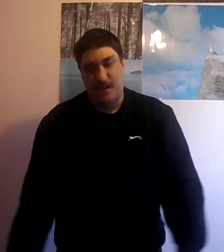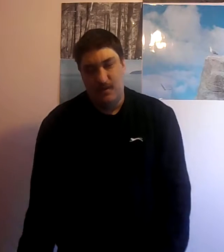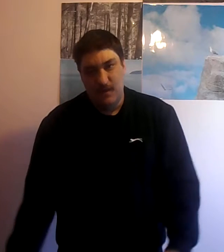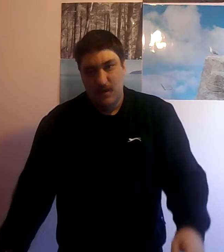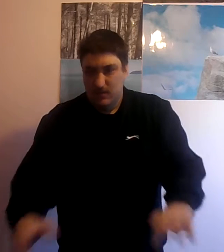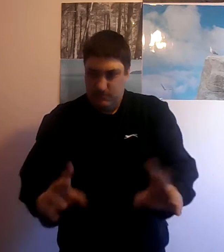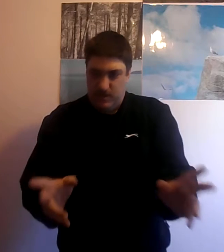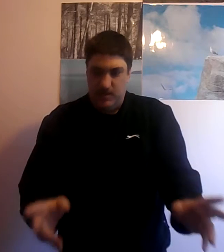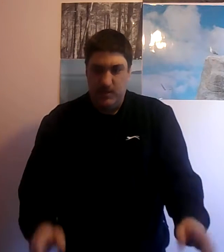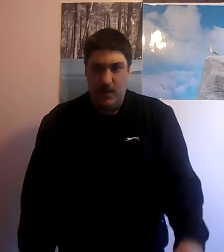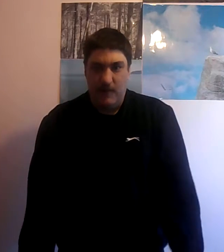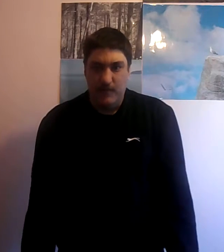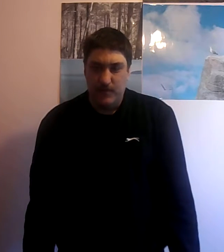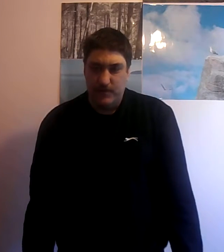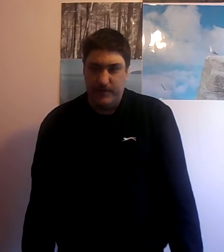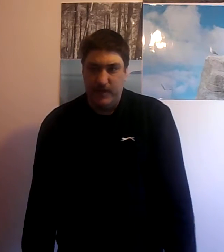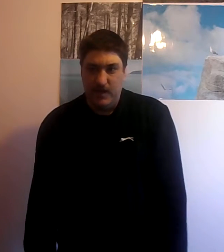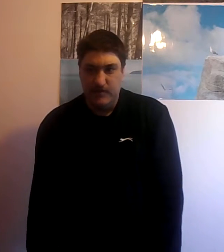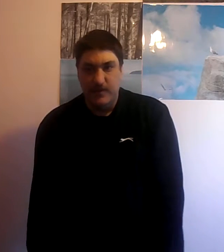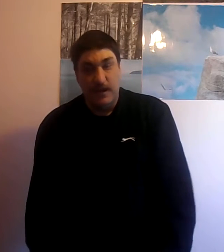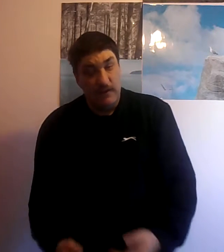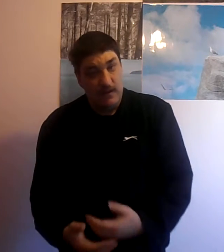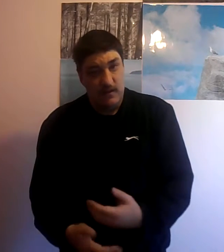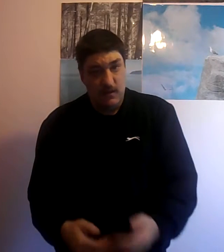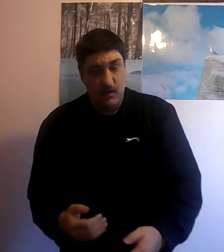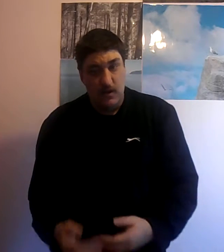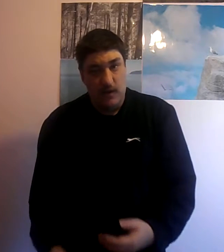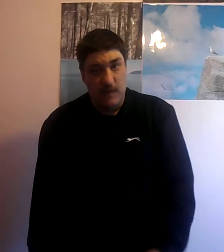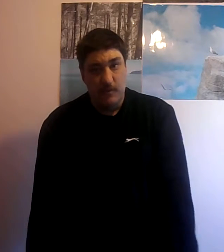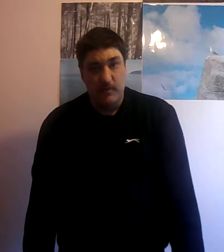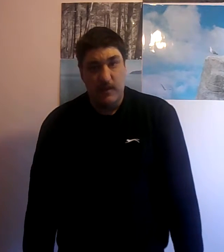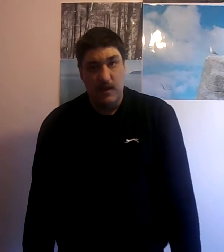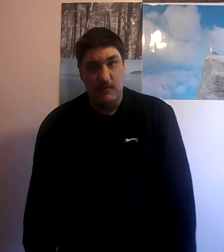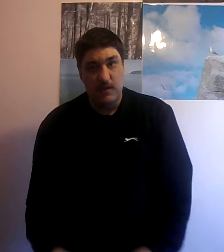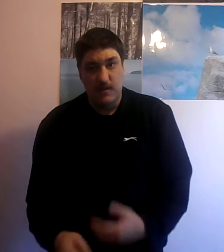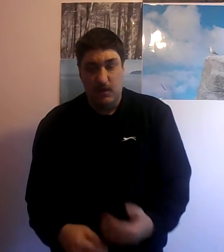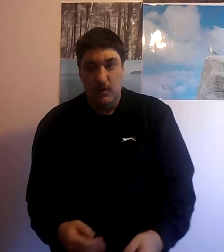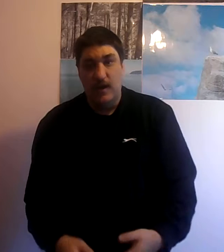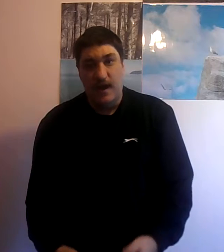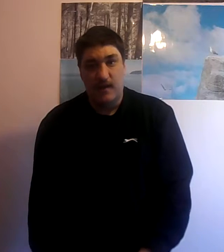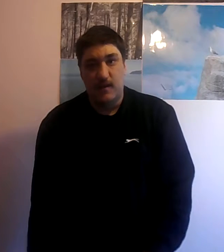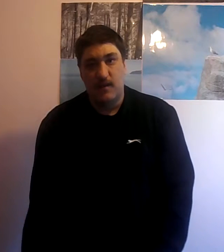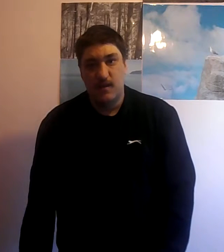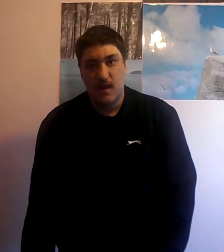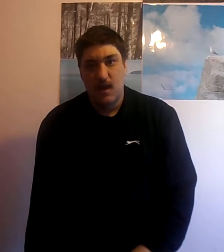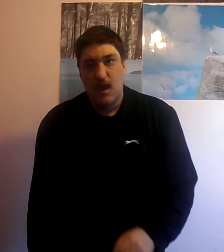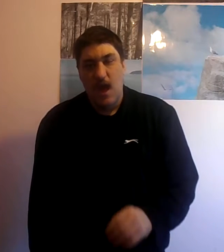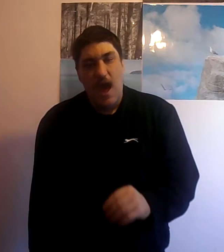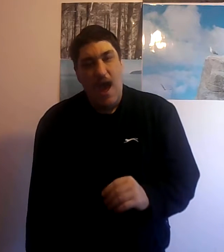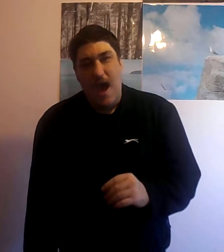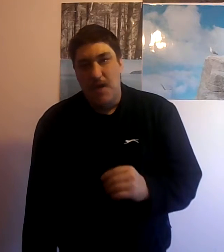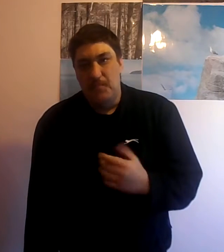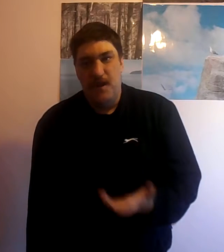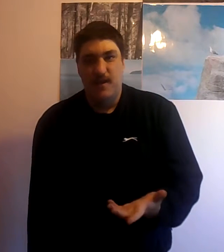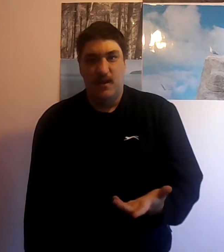in case you haven't seen Astroneer it's a new game on Steam it's still early access and basically